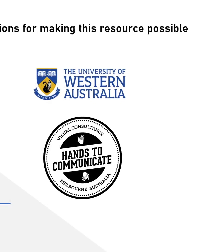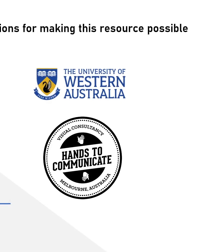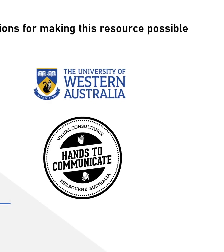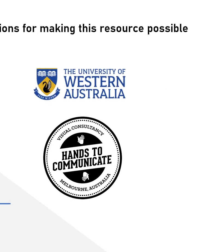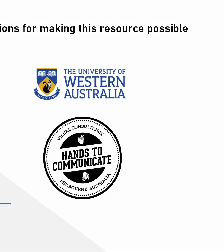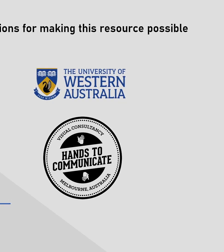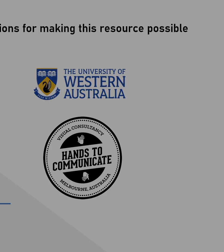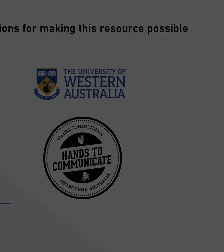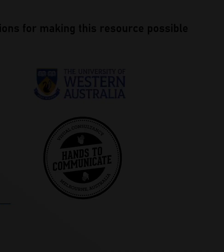garden the Perfecting Years You